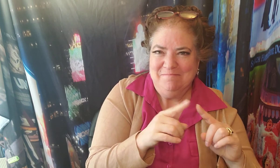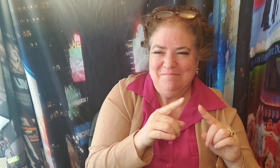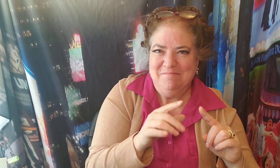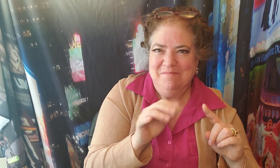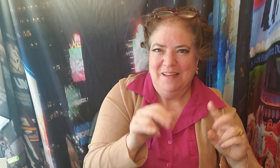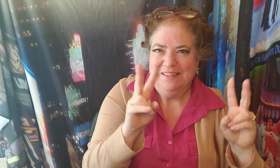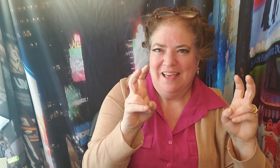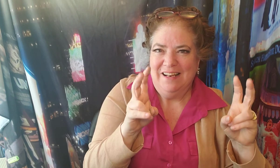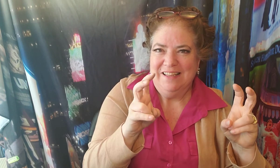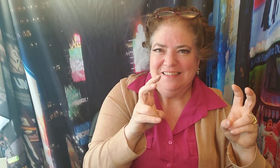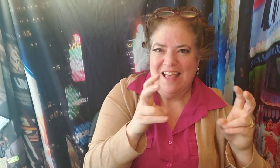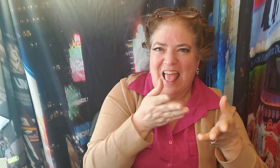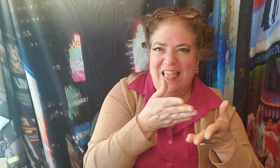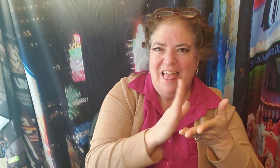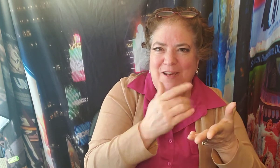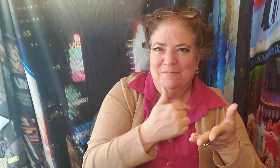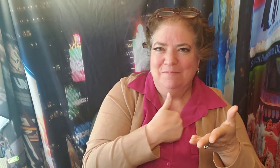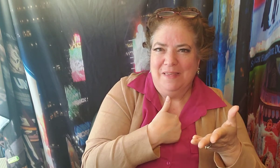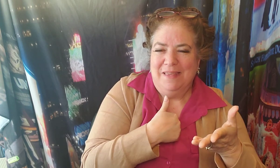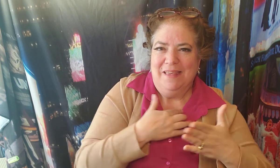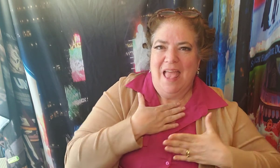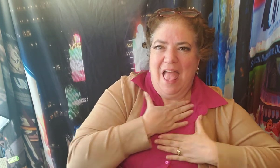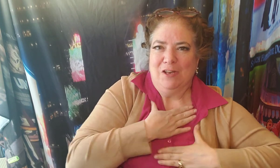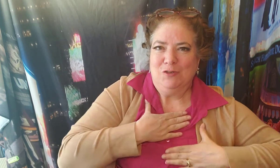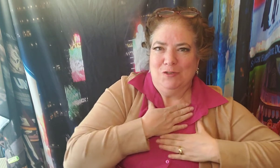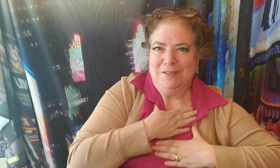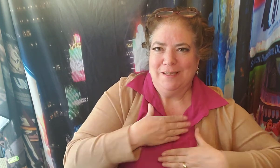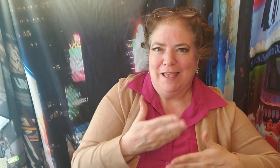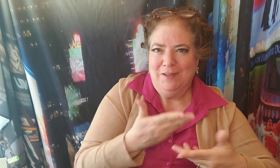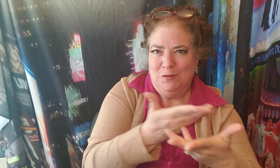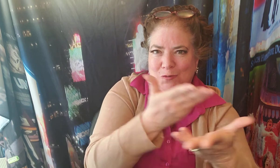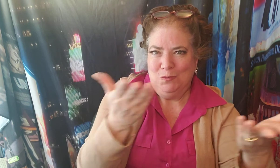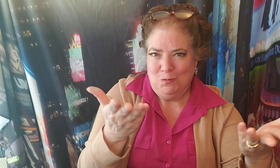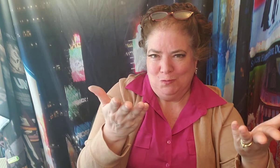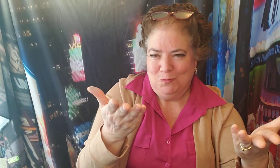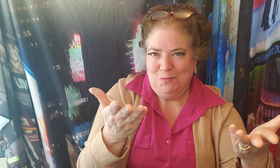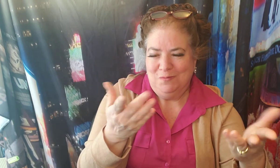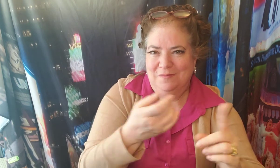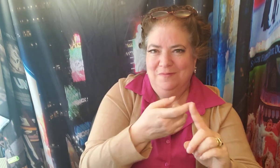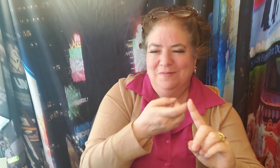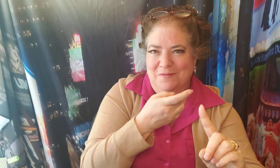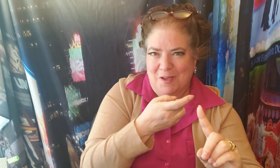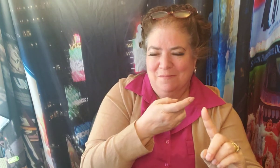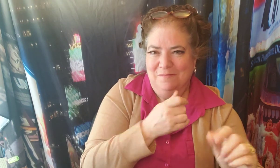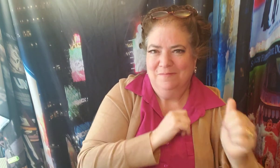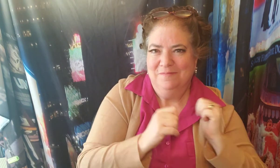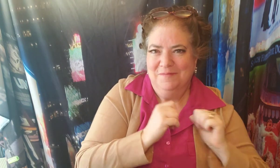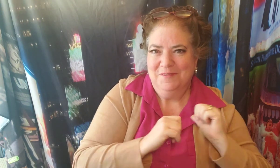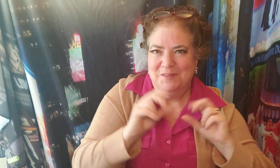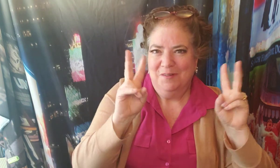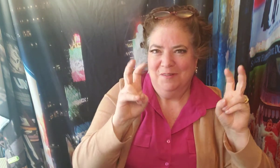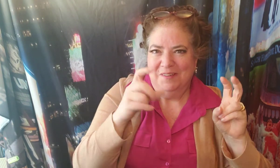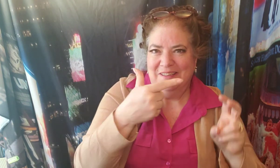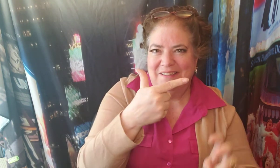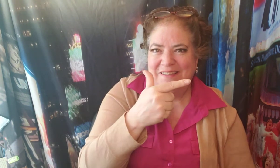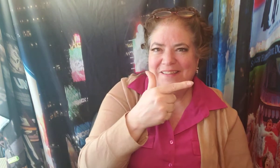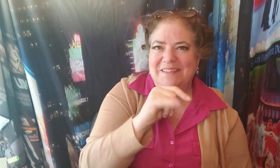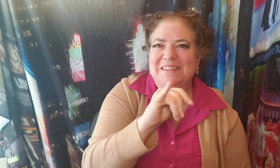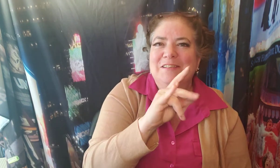This is Let Me Entertain You From Gypsy What they were fighting for Was a chance for the art